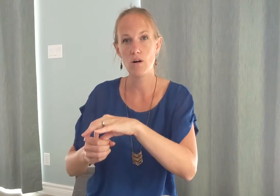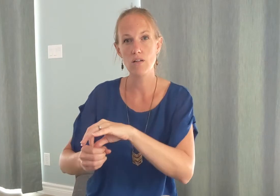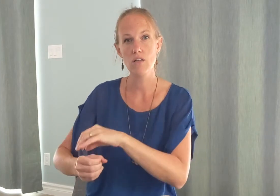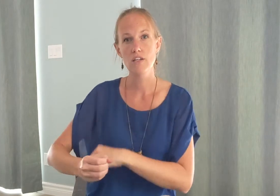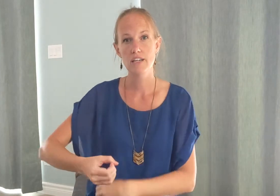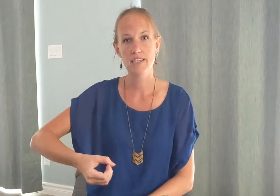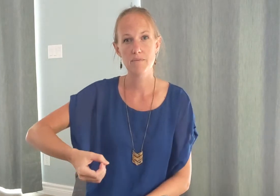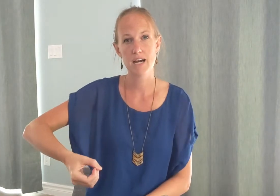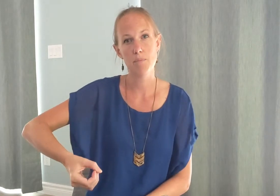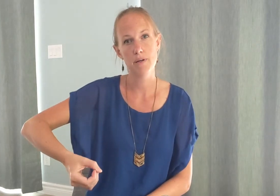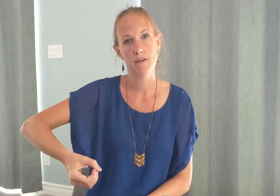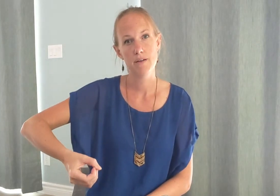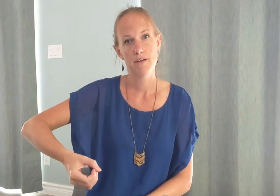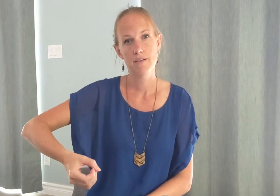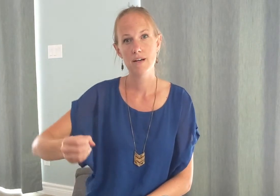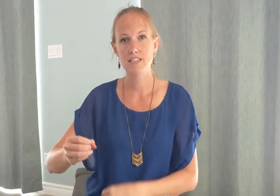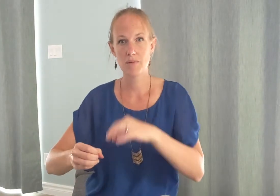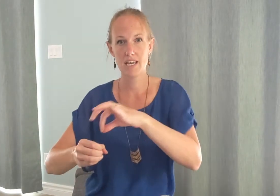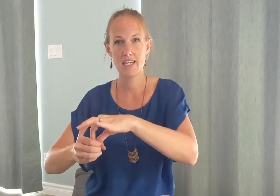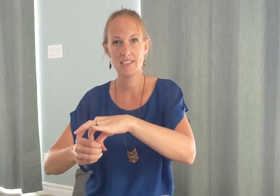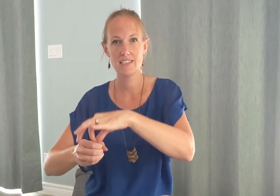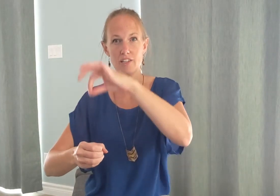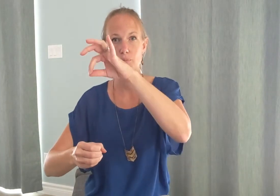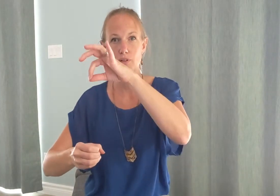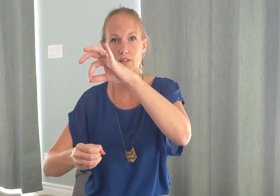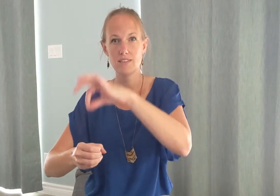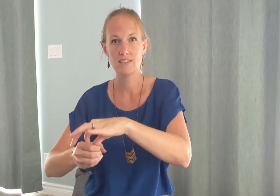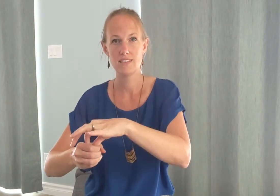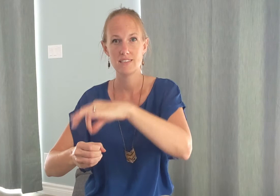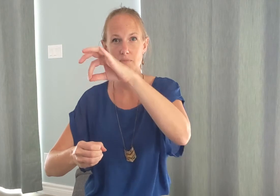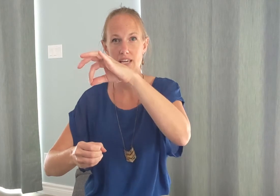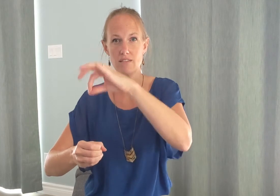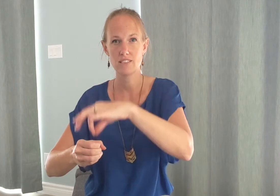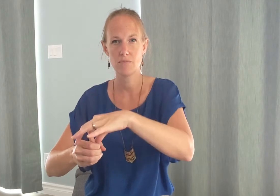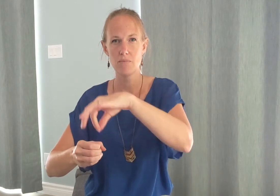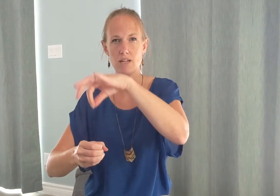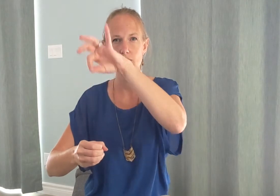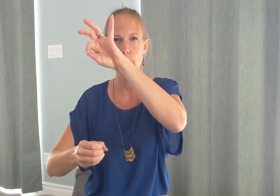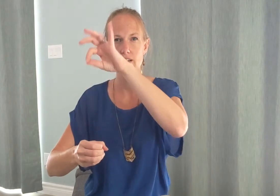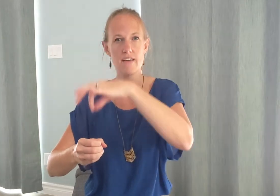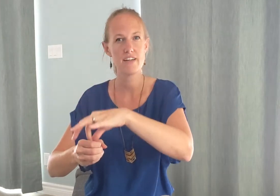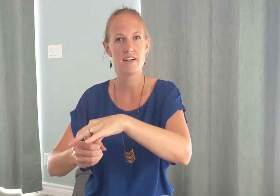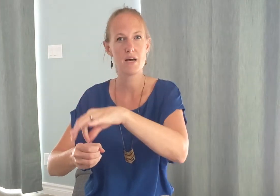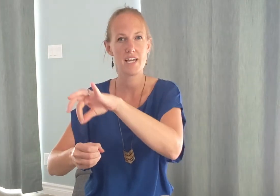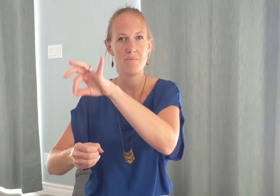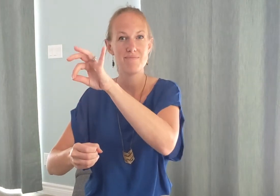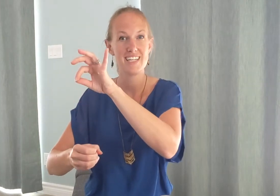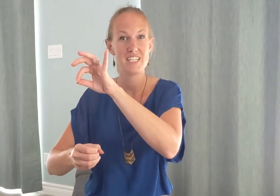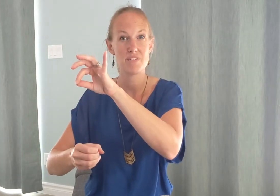kind of cup your non-dominant hand and then you pull something out some people kind of wiggle that finger that coming up it's up to